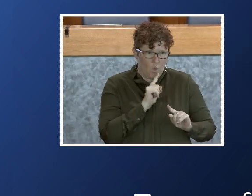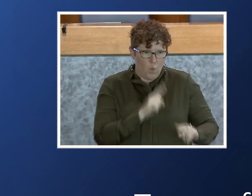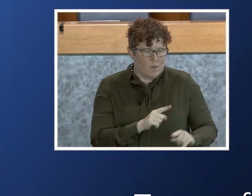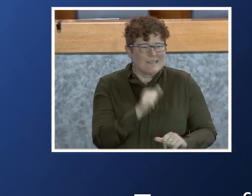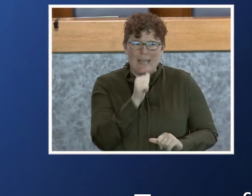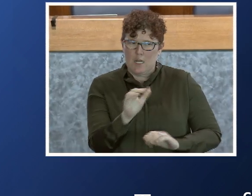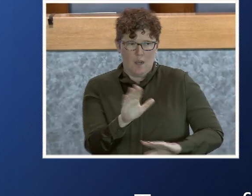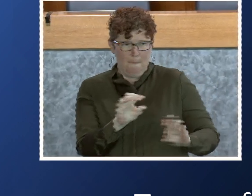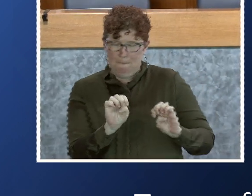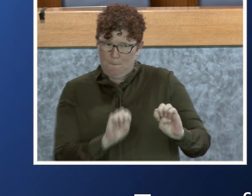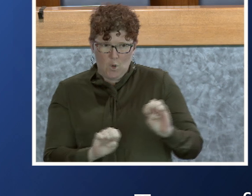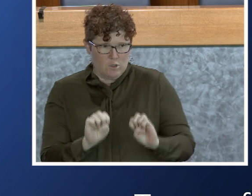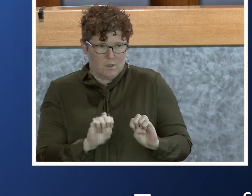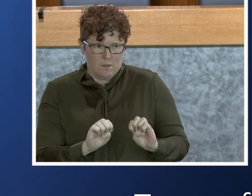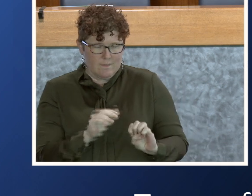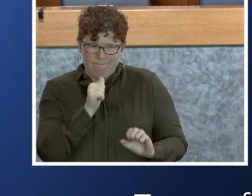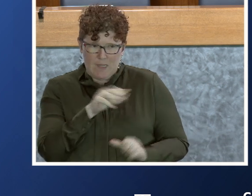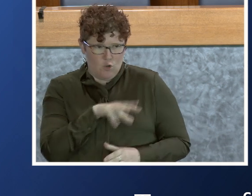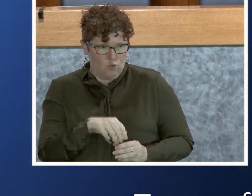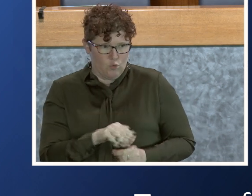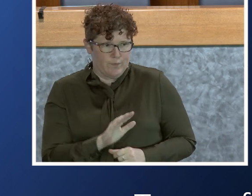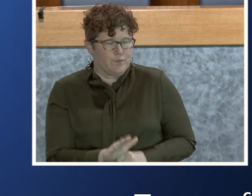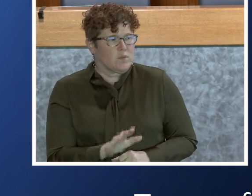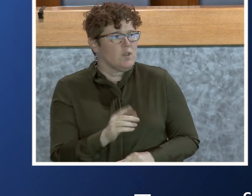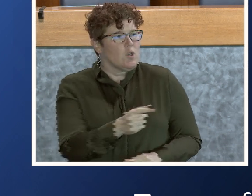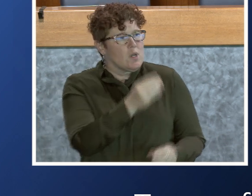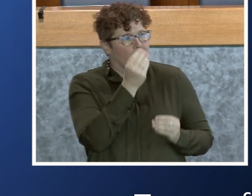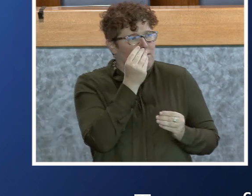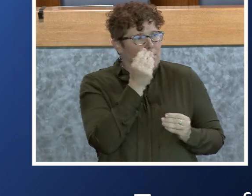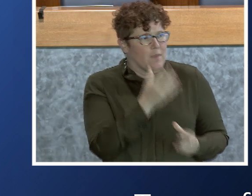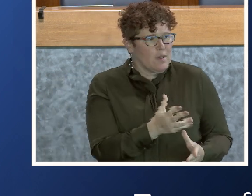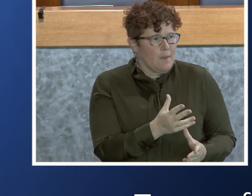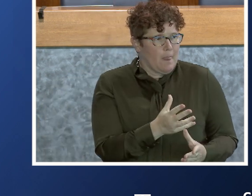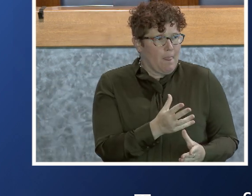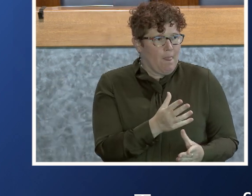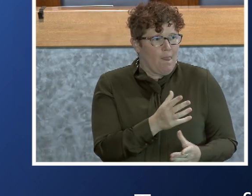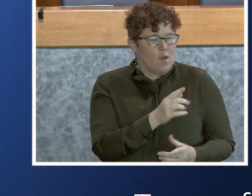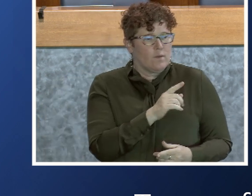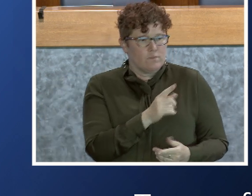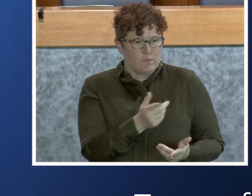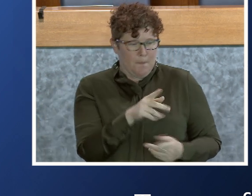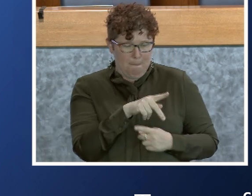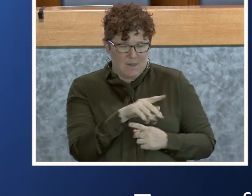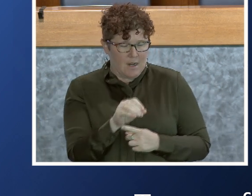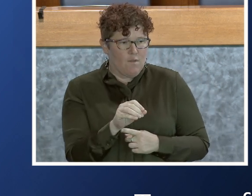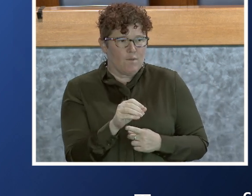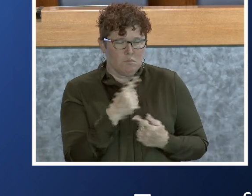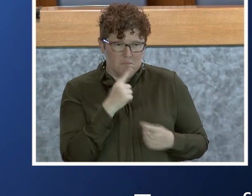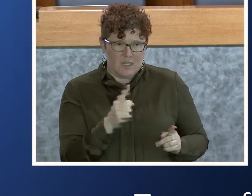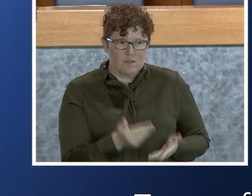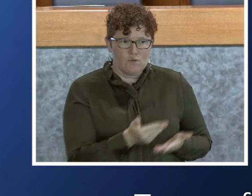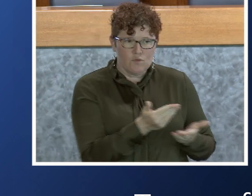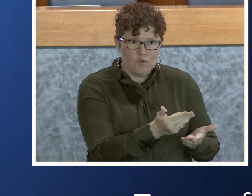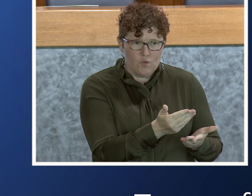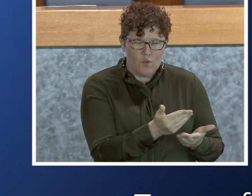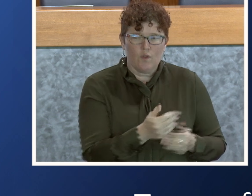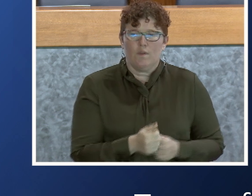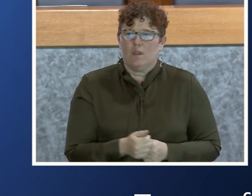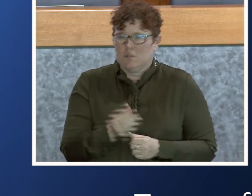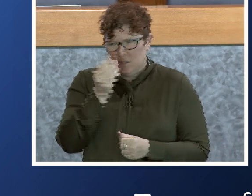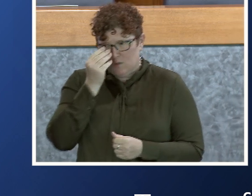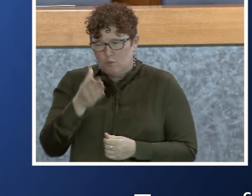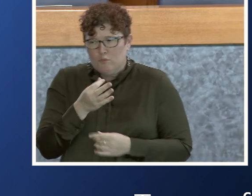doing emergency protective orders. We will be providing information on when they have been served, advanced notice of